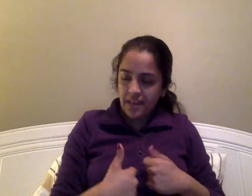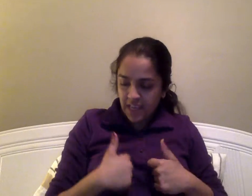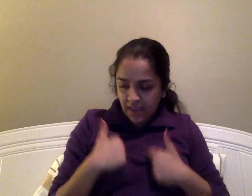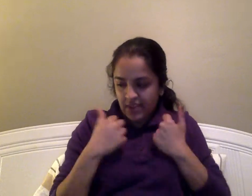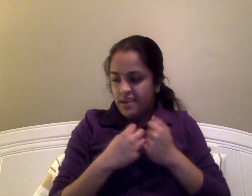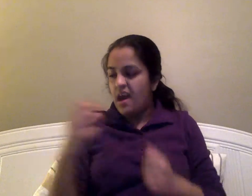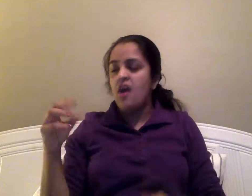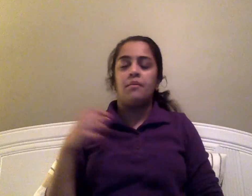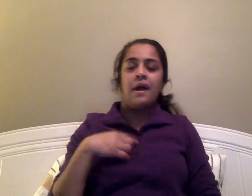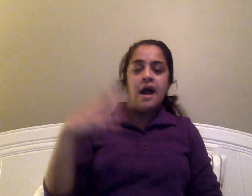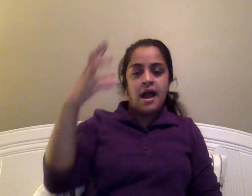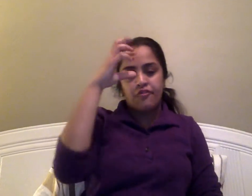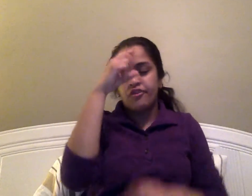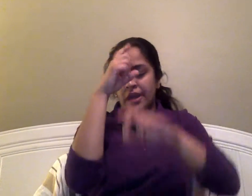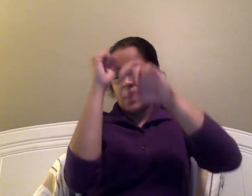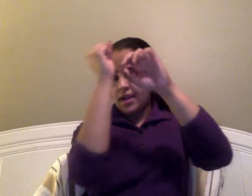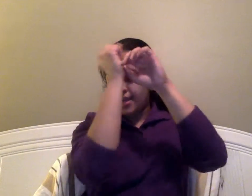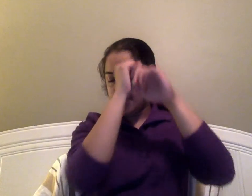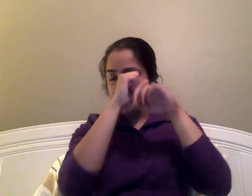living out my dreams,